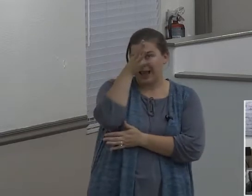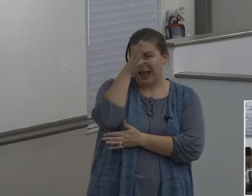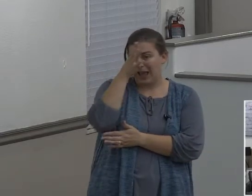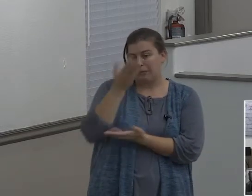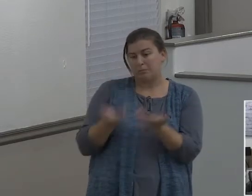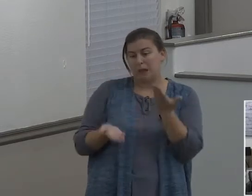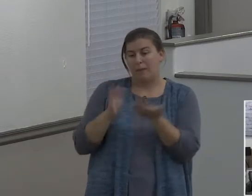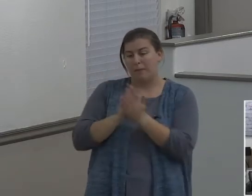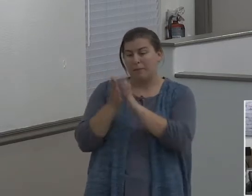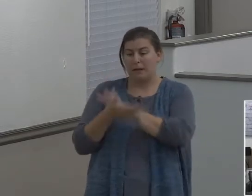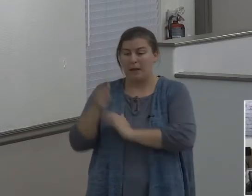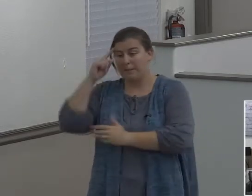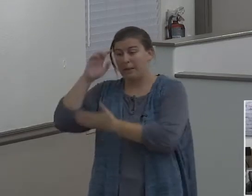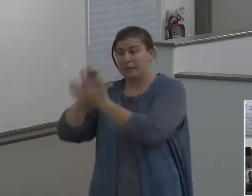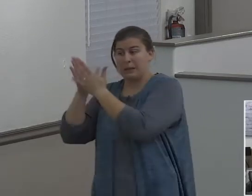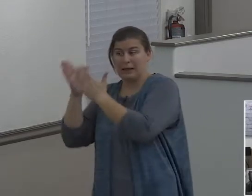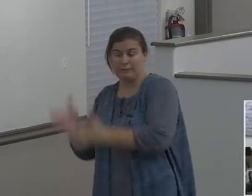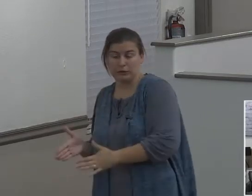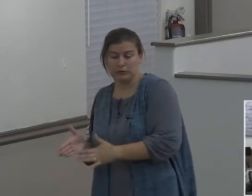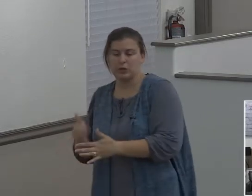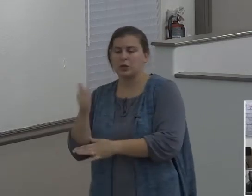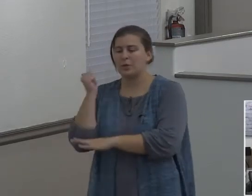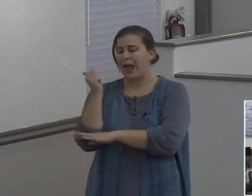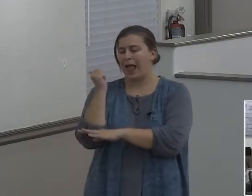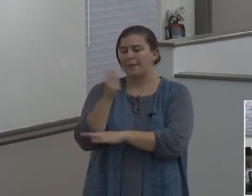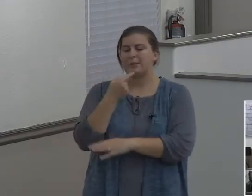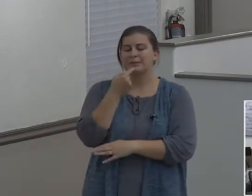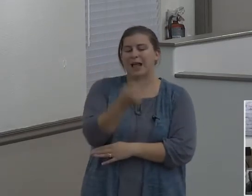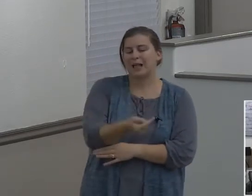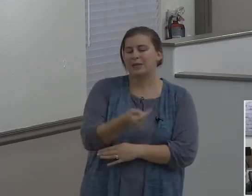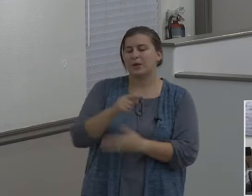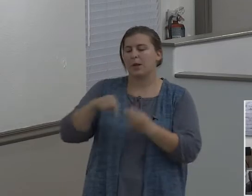And so Abram tells him of God's will to go to Canaan,